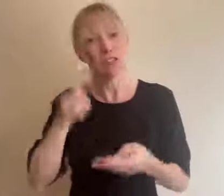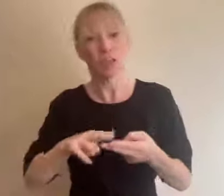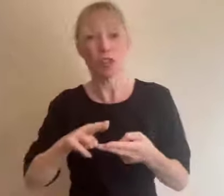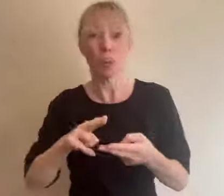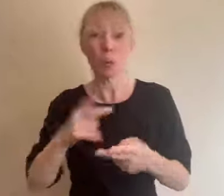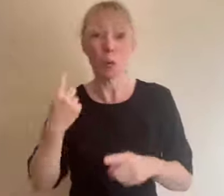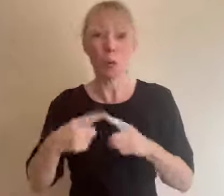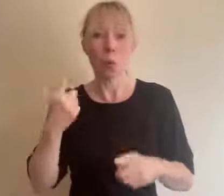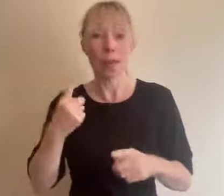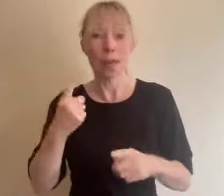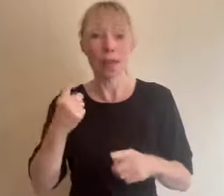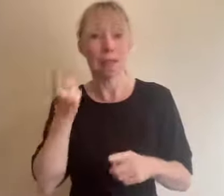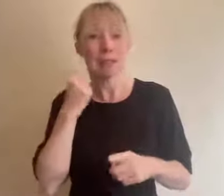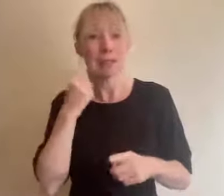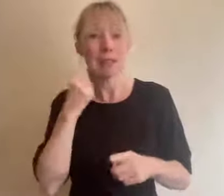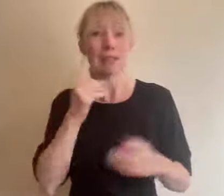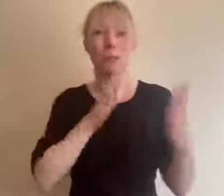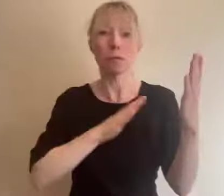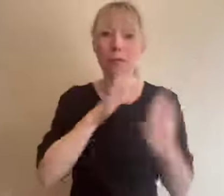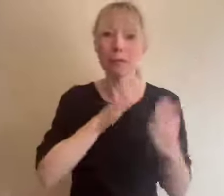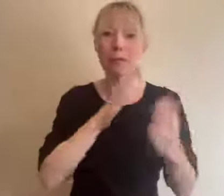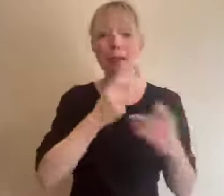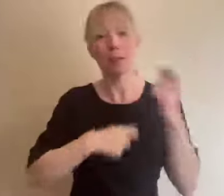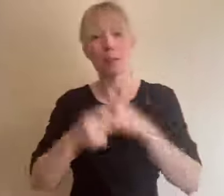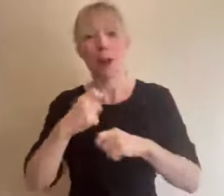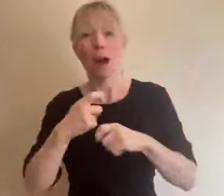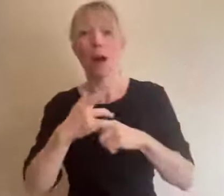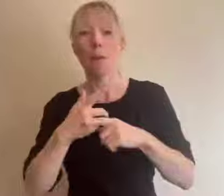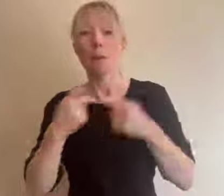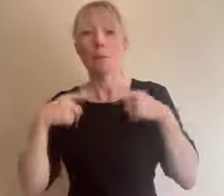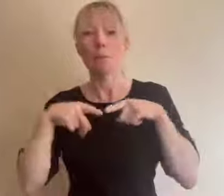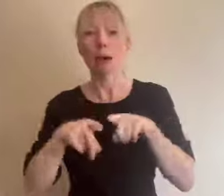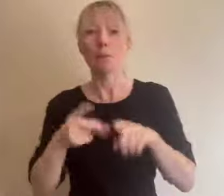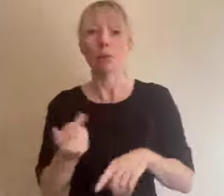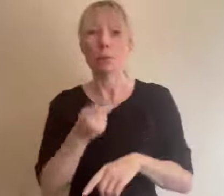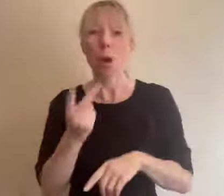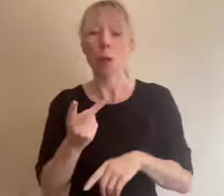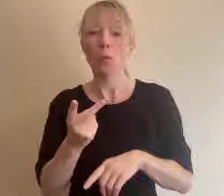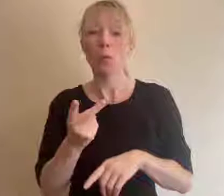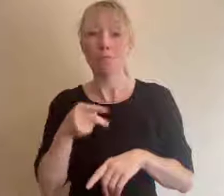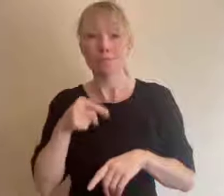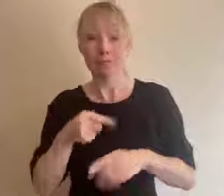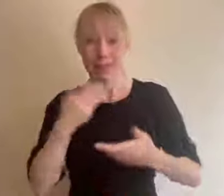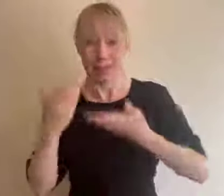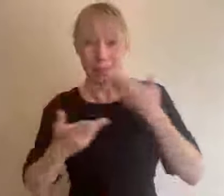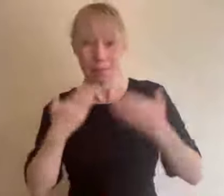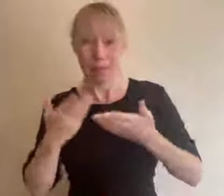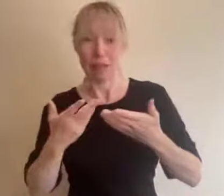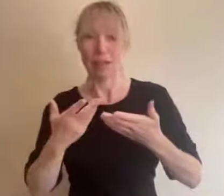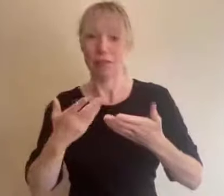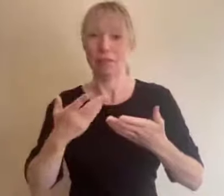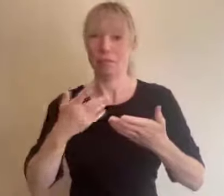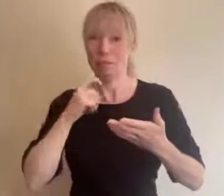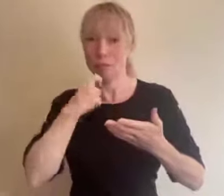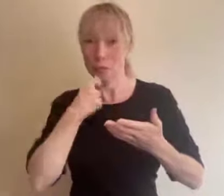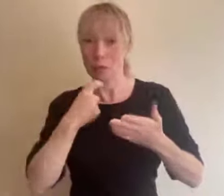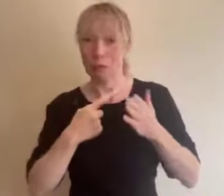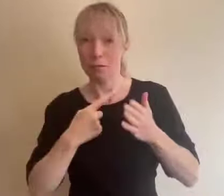to turn your in person event into a hybrid one and this guide will show you how if you don't offer hybrid provision